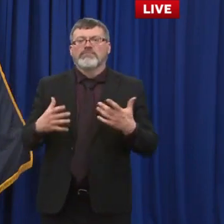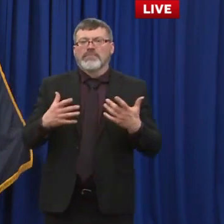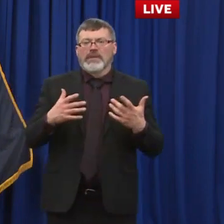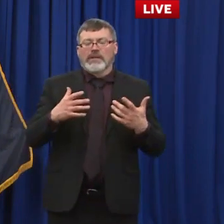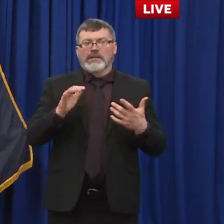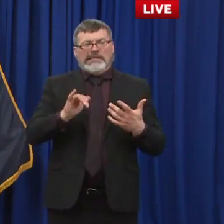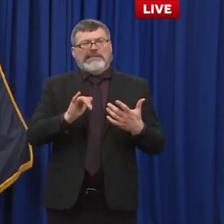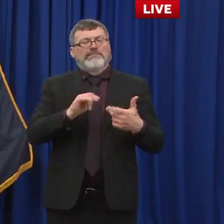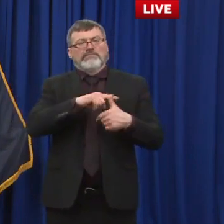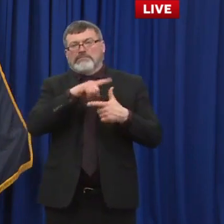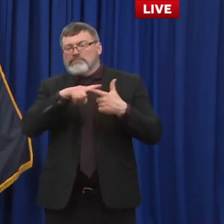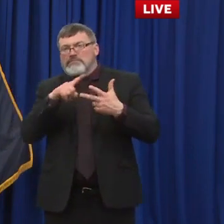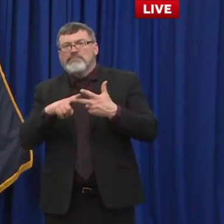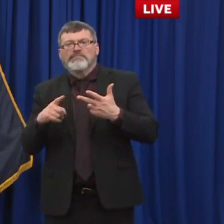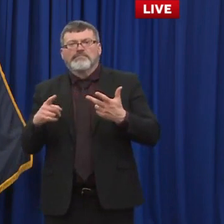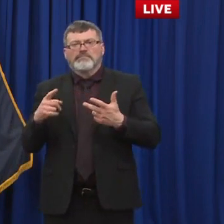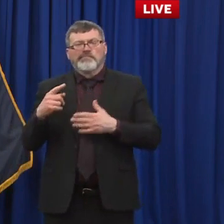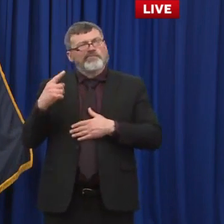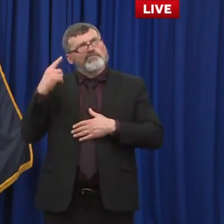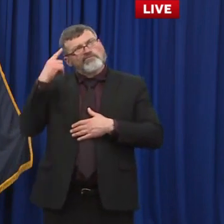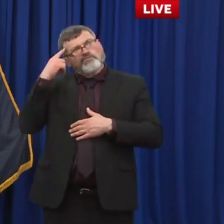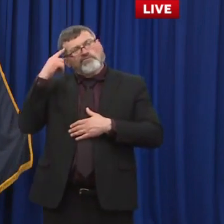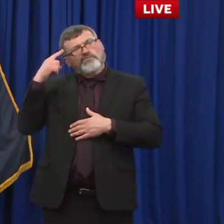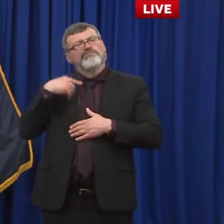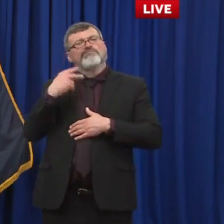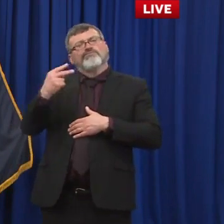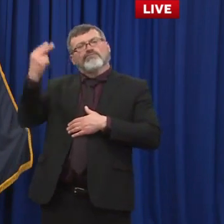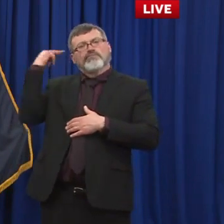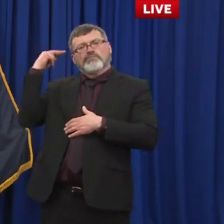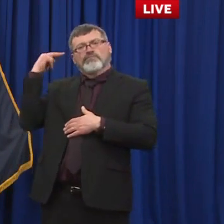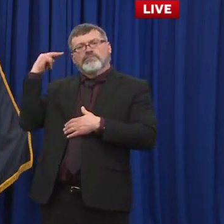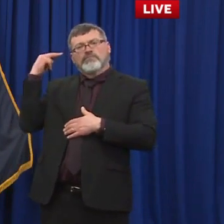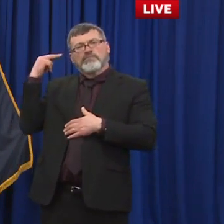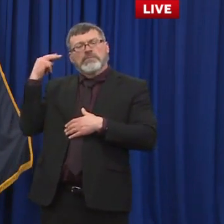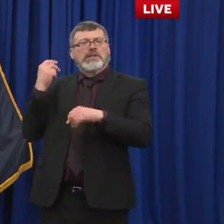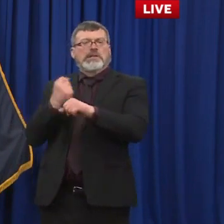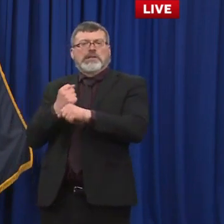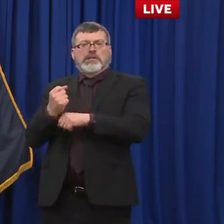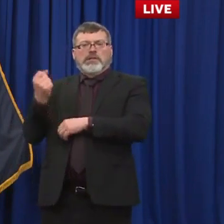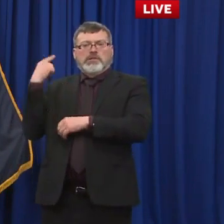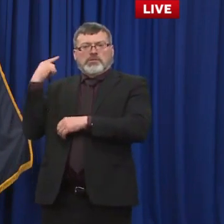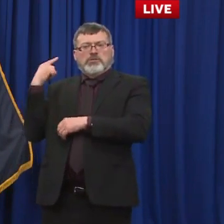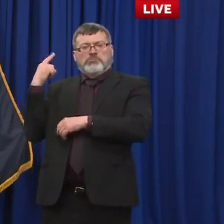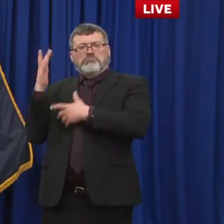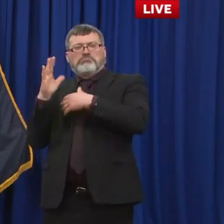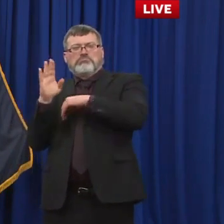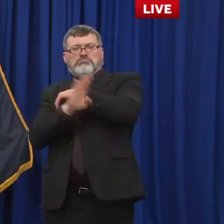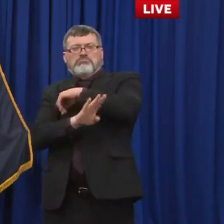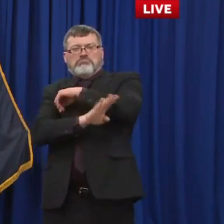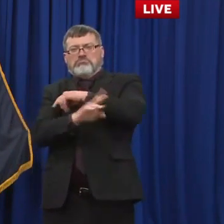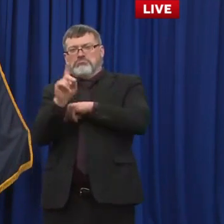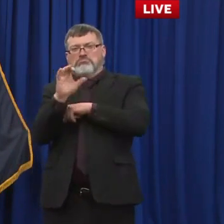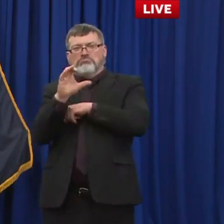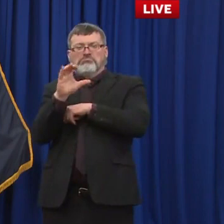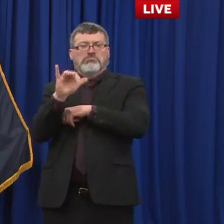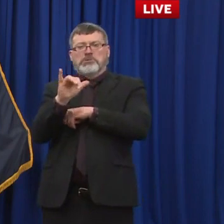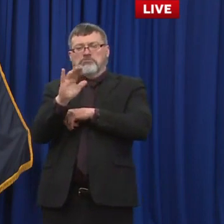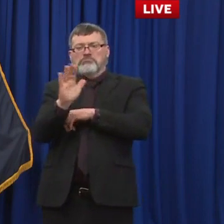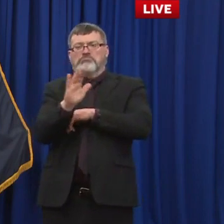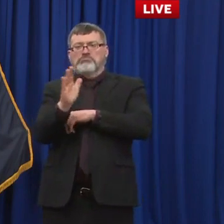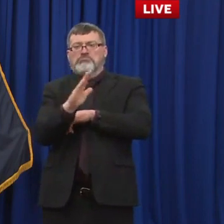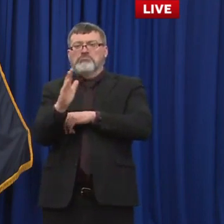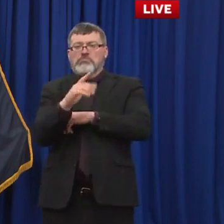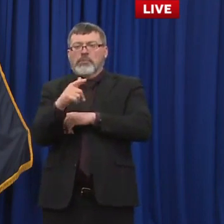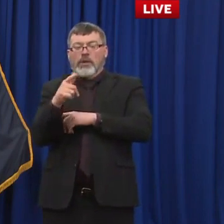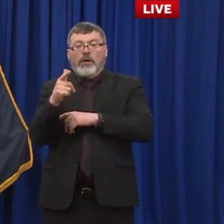stat that we gave out about towards the end of last year and I went back to the department of revenue administration and I confirmed less businesses